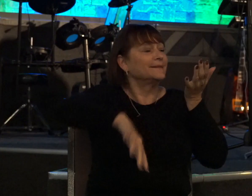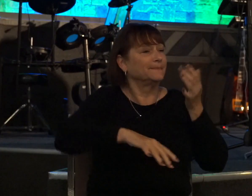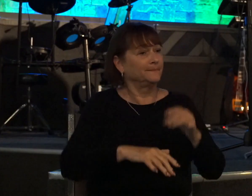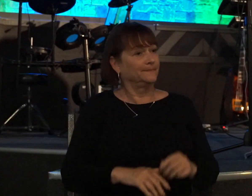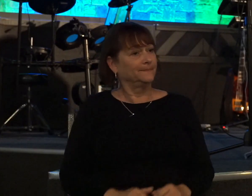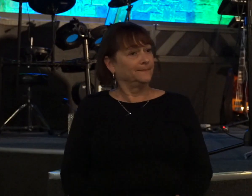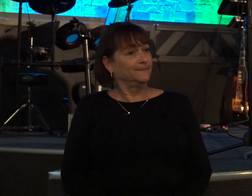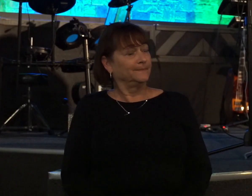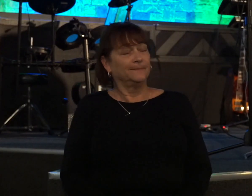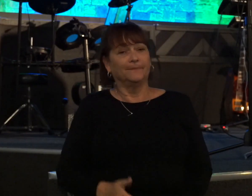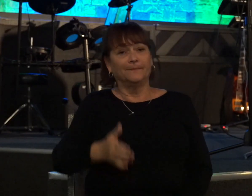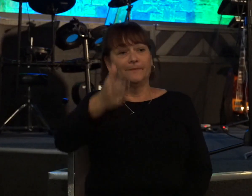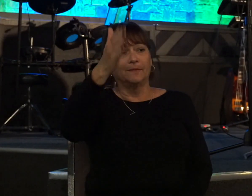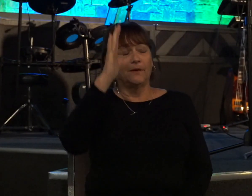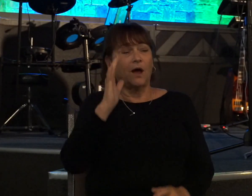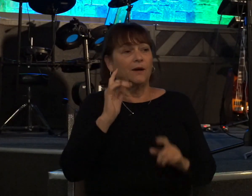God put David's sins away